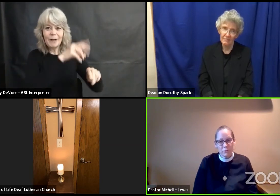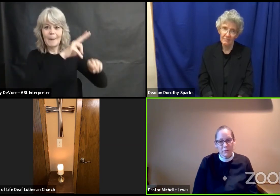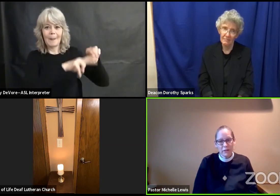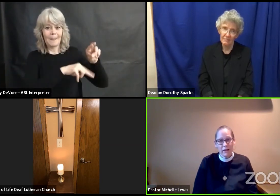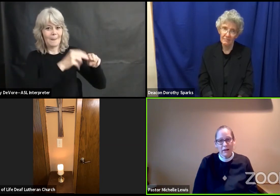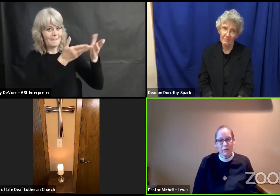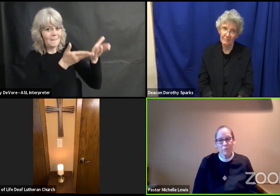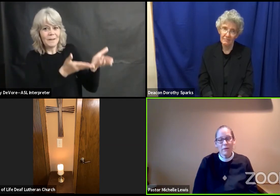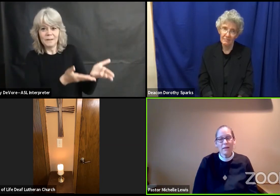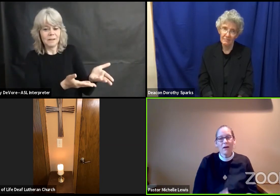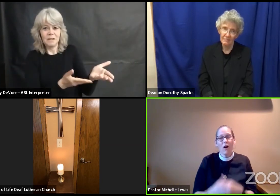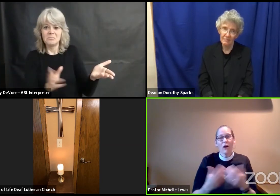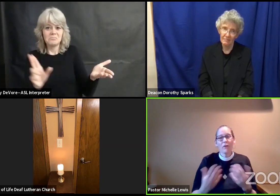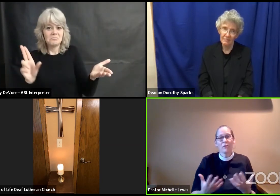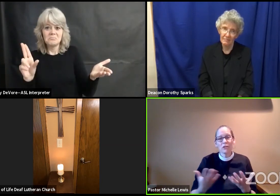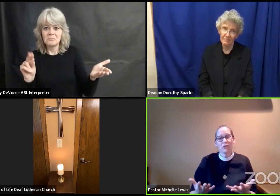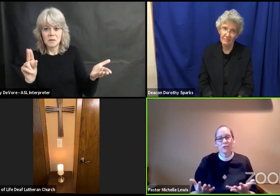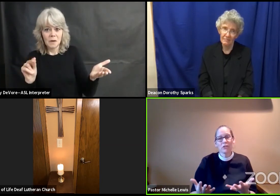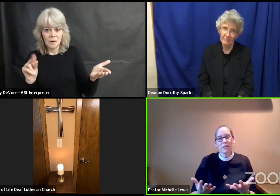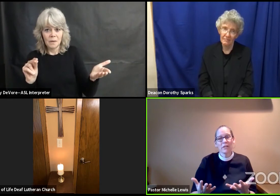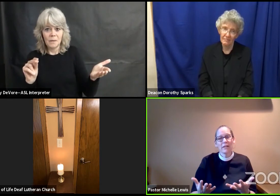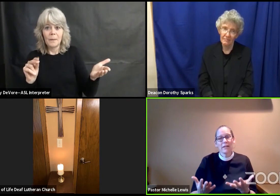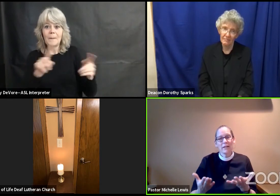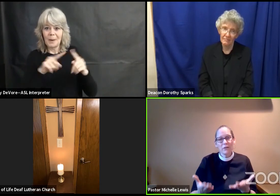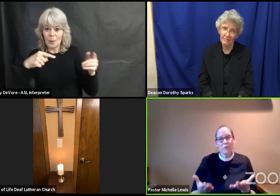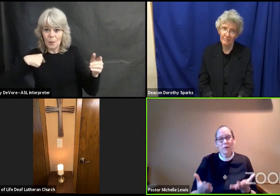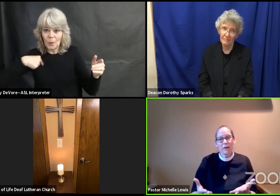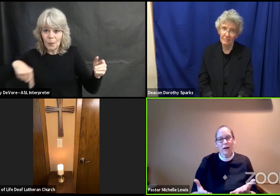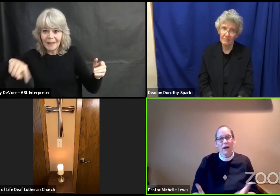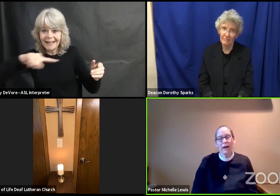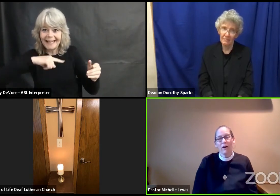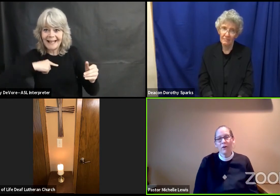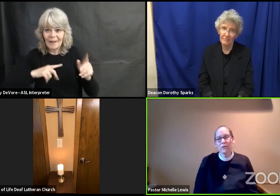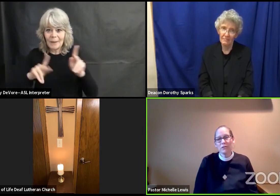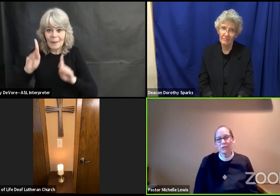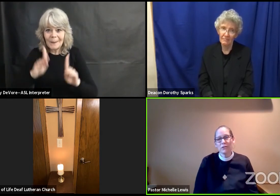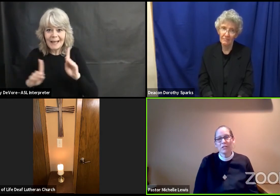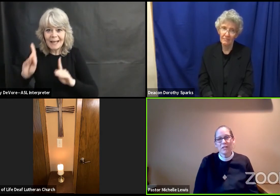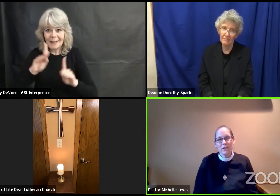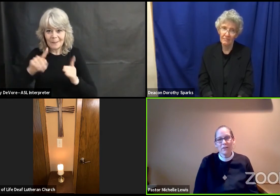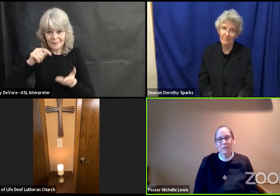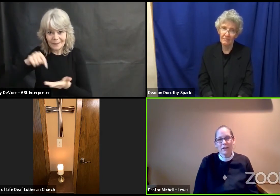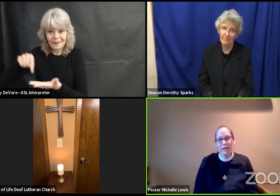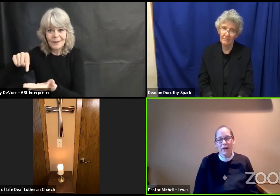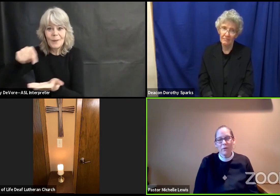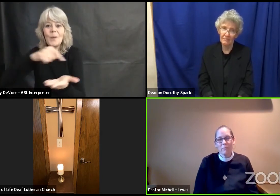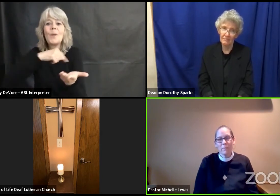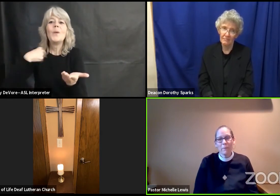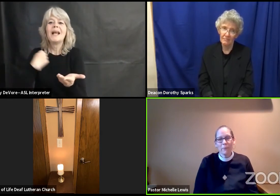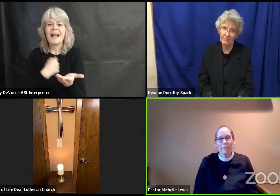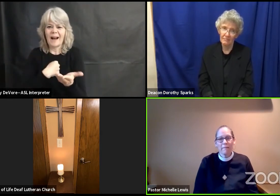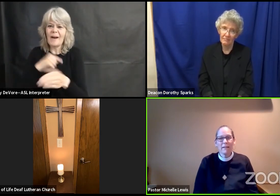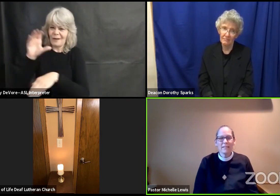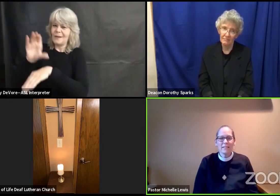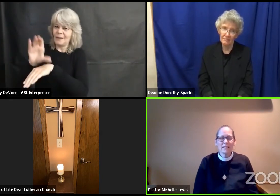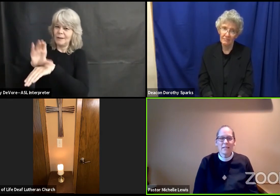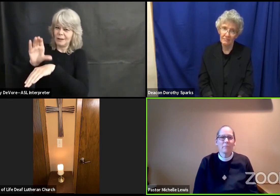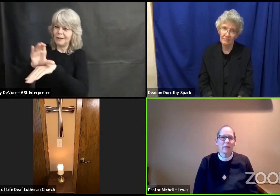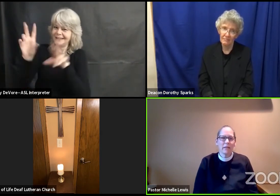building we are the church you and i are the church here and now and it does take money